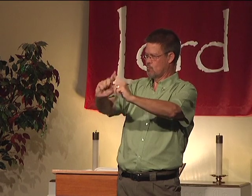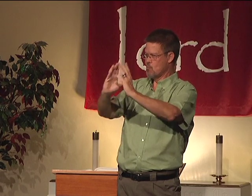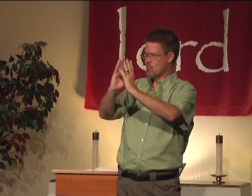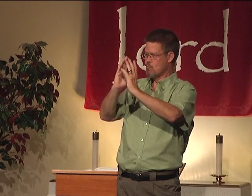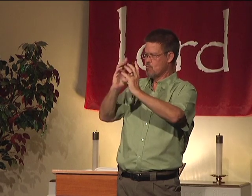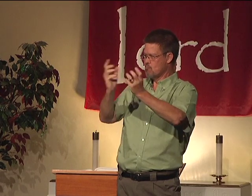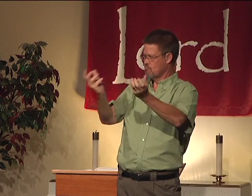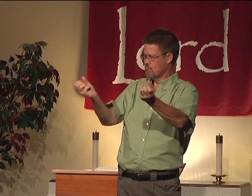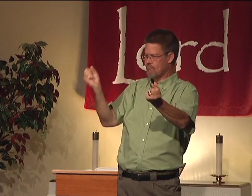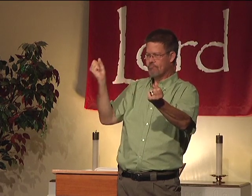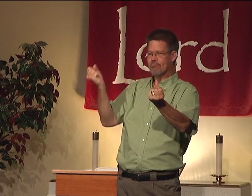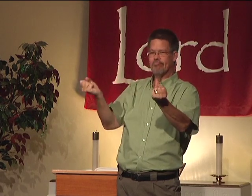part of this church,